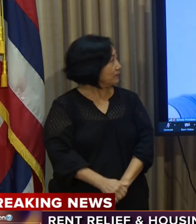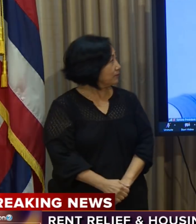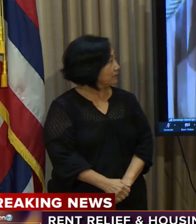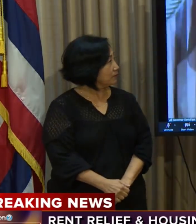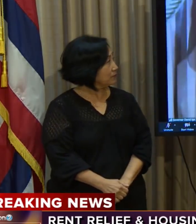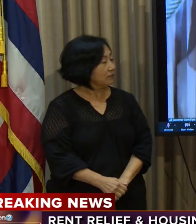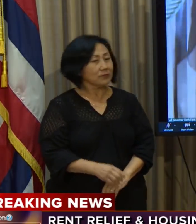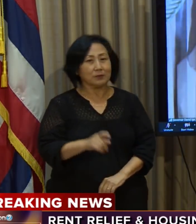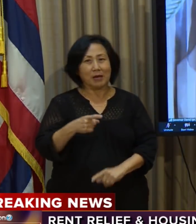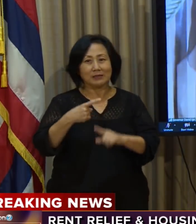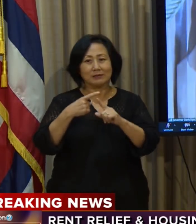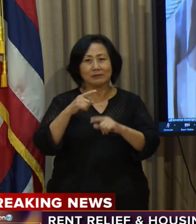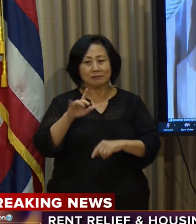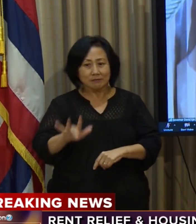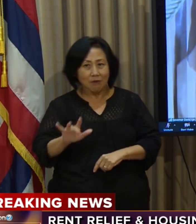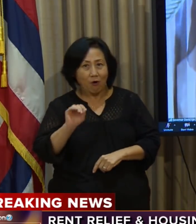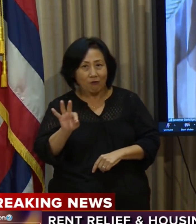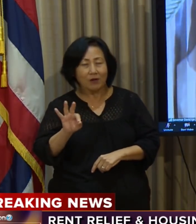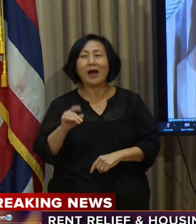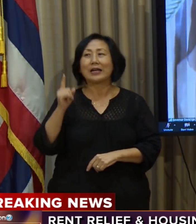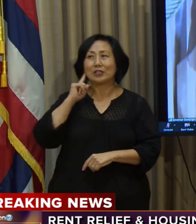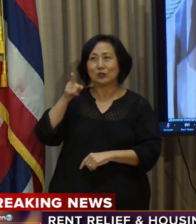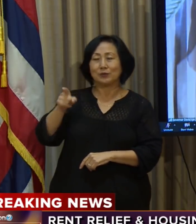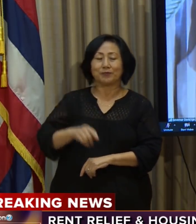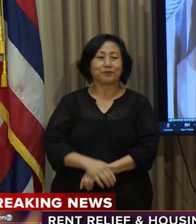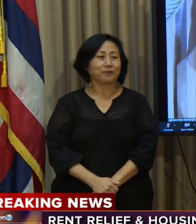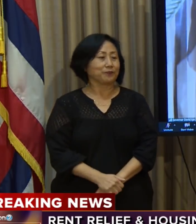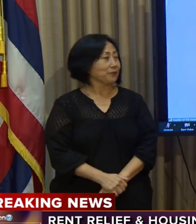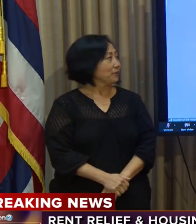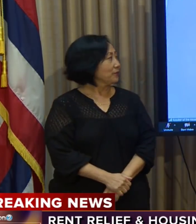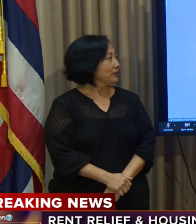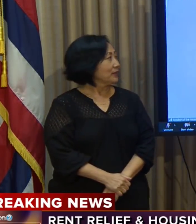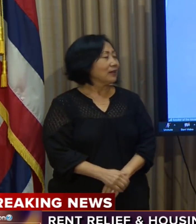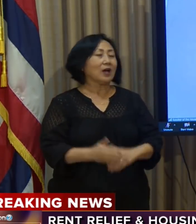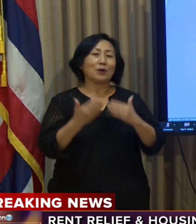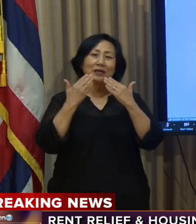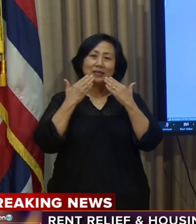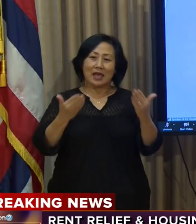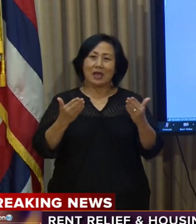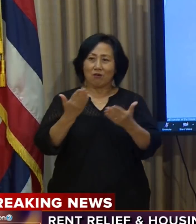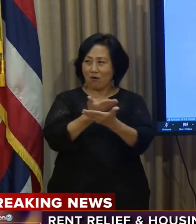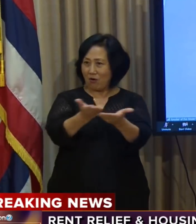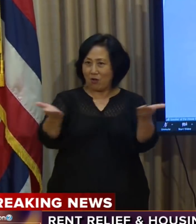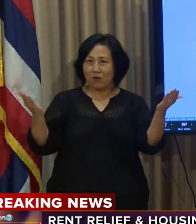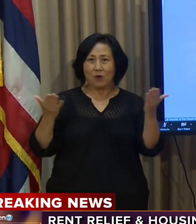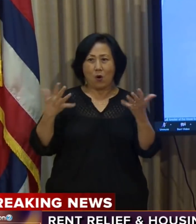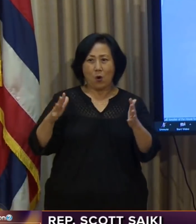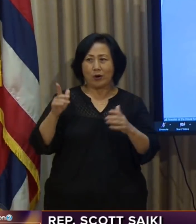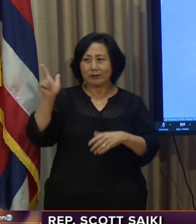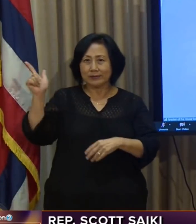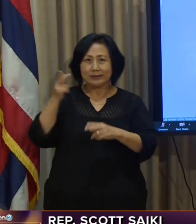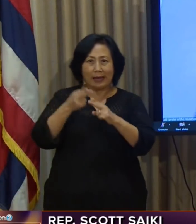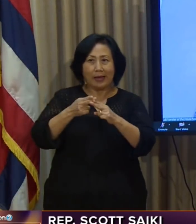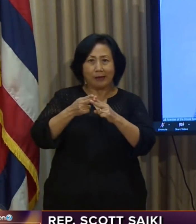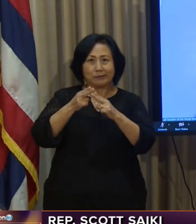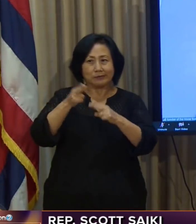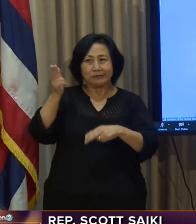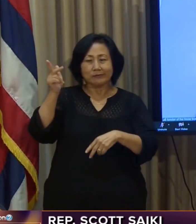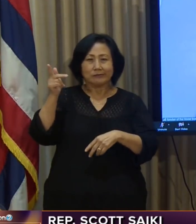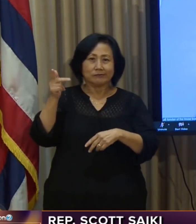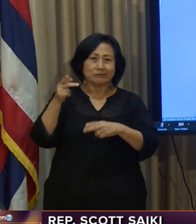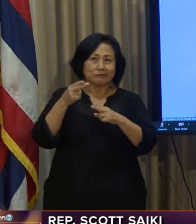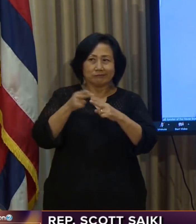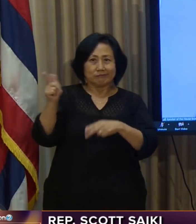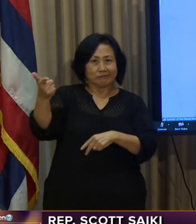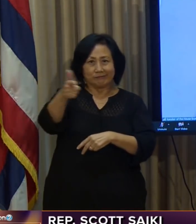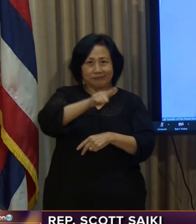You need to unmute. I can hear. I can hear. Thank you. So I'd just like to thank everyone who has already been mentioned. I'll just be very brief